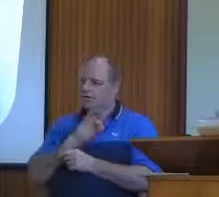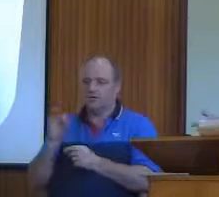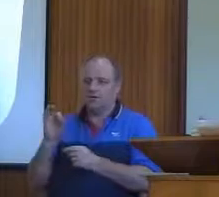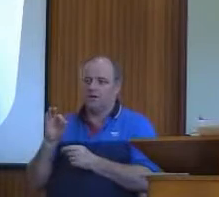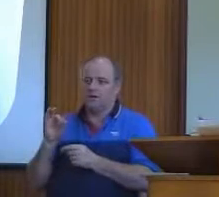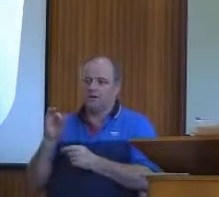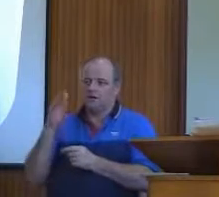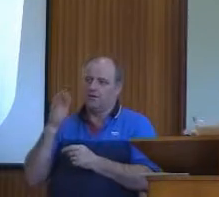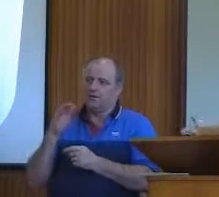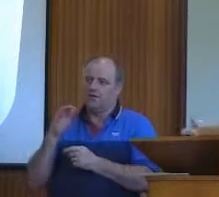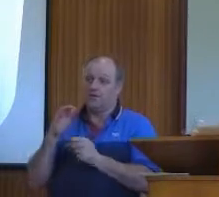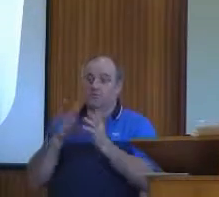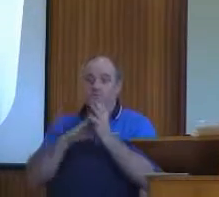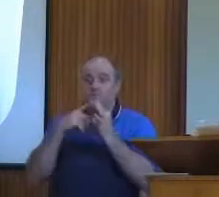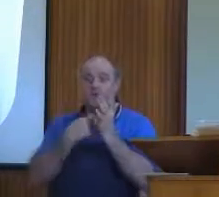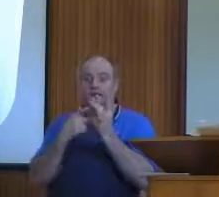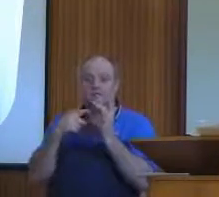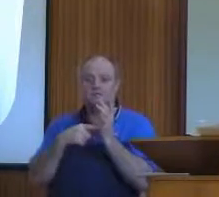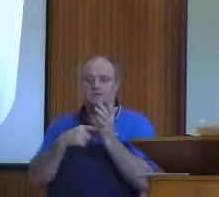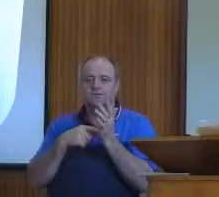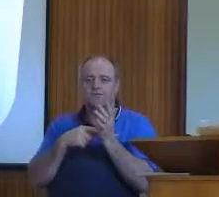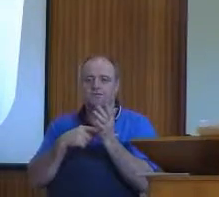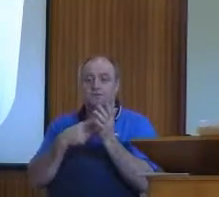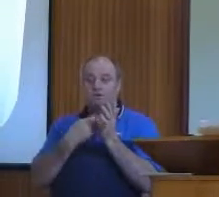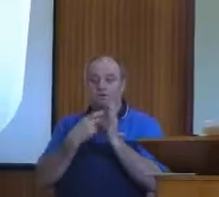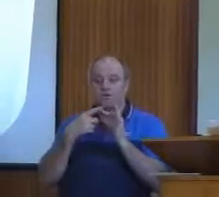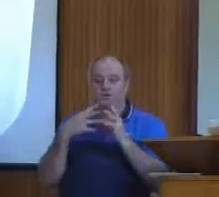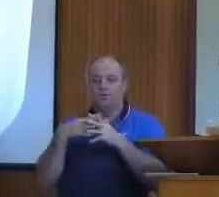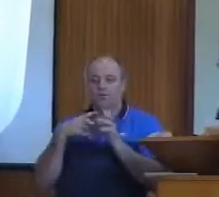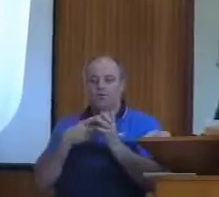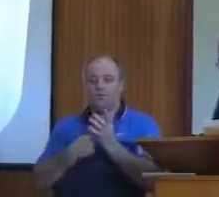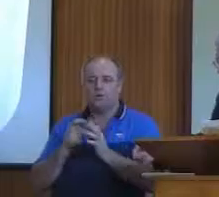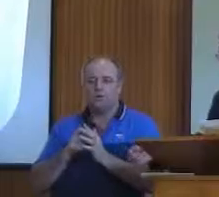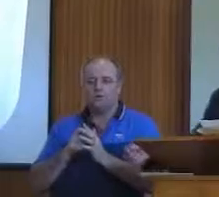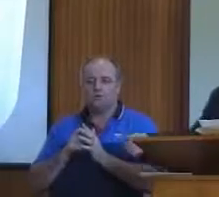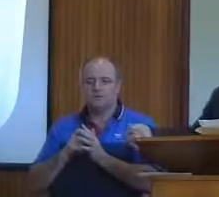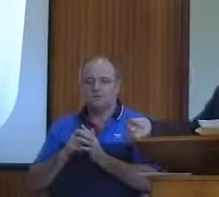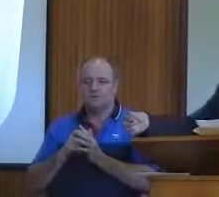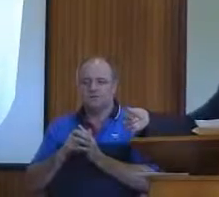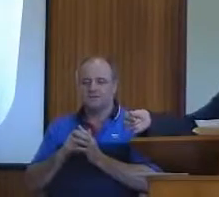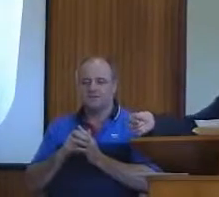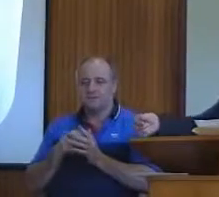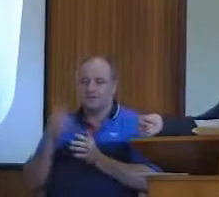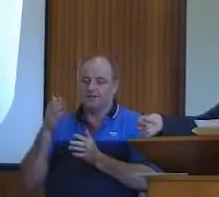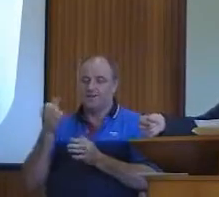My mother used to think that I had a marvelous ability to find sixpences, that's an old Australian coin,